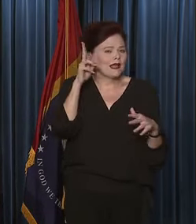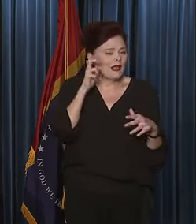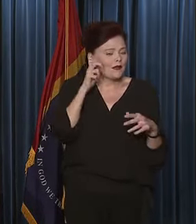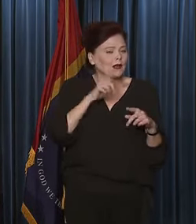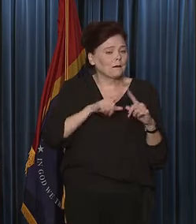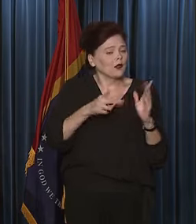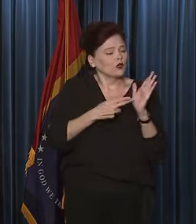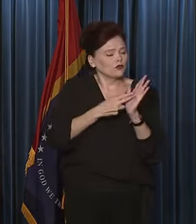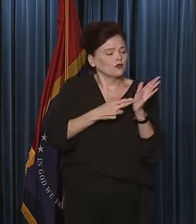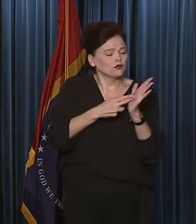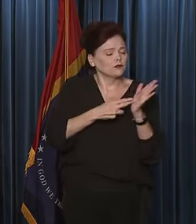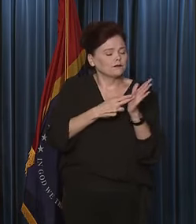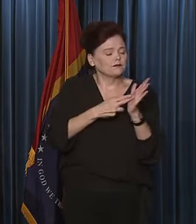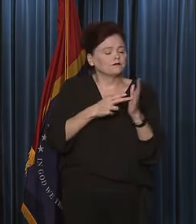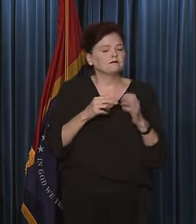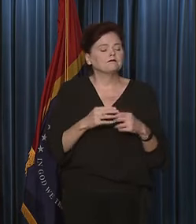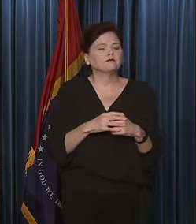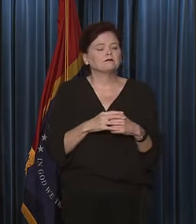this, but it's true.